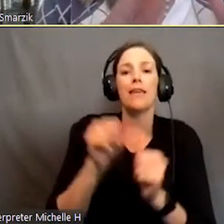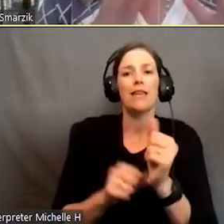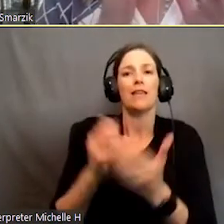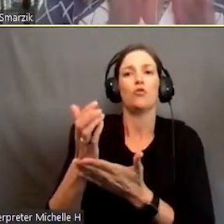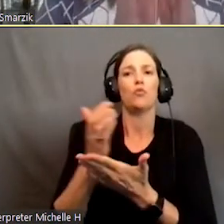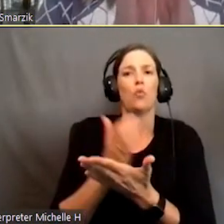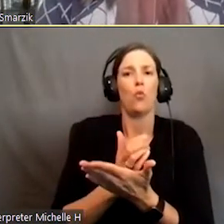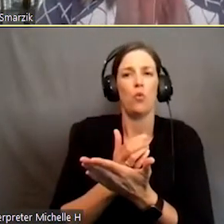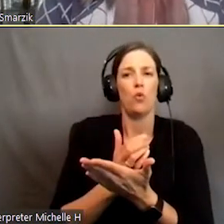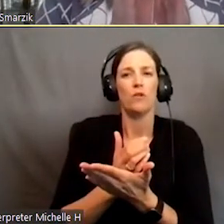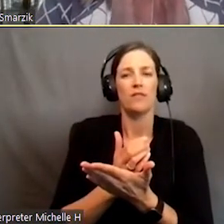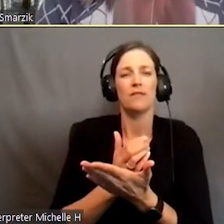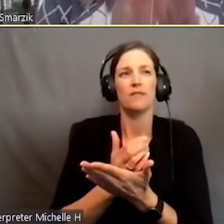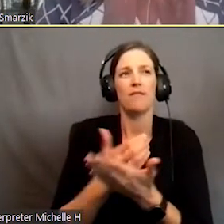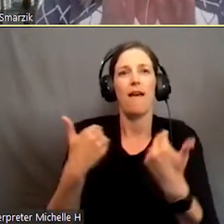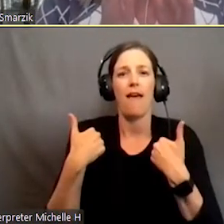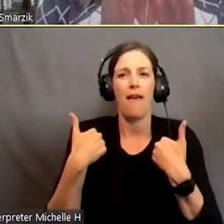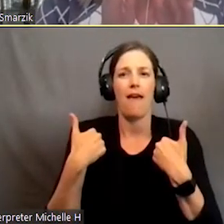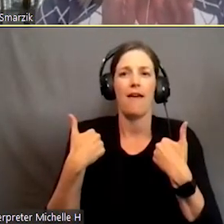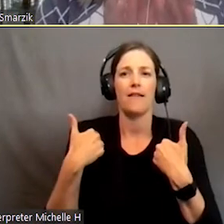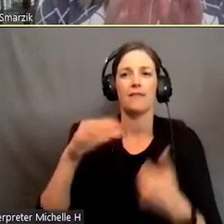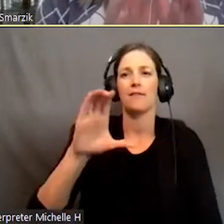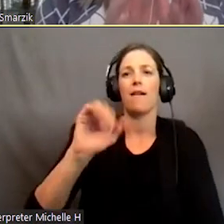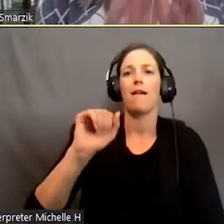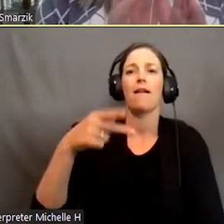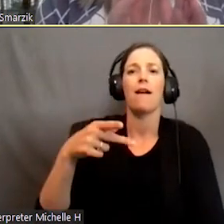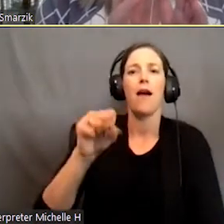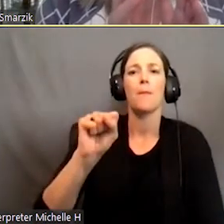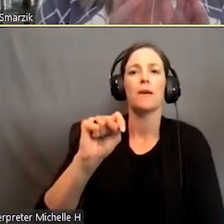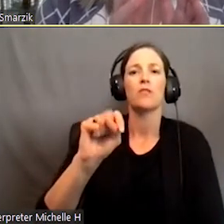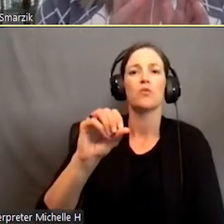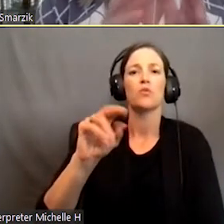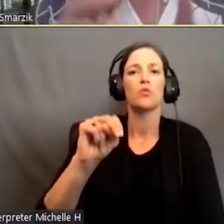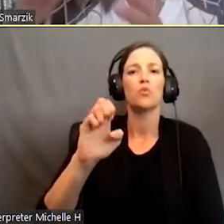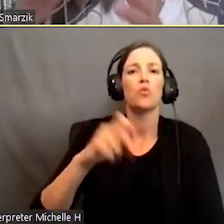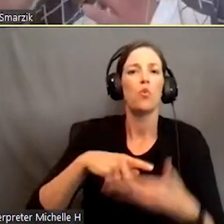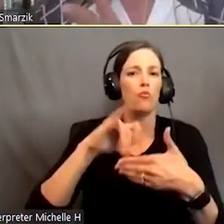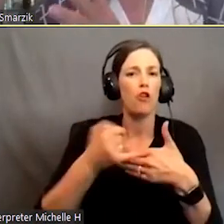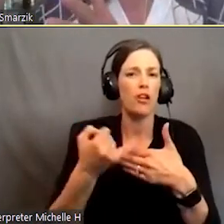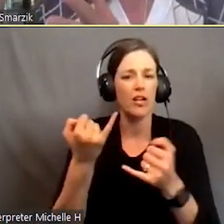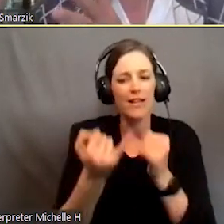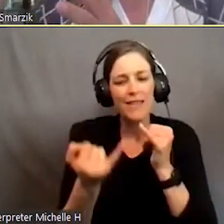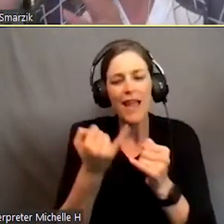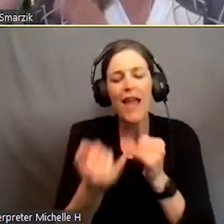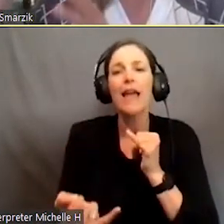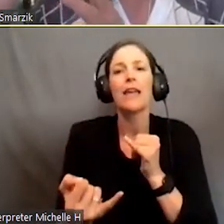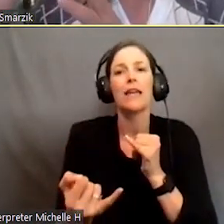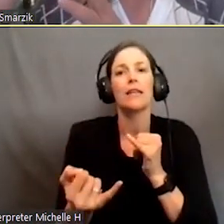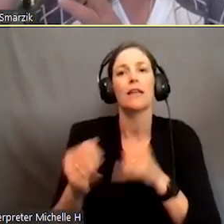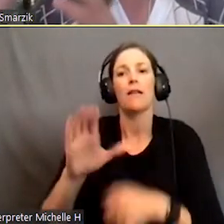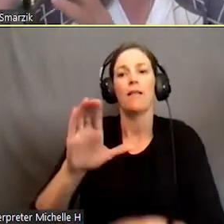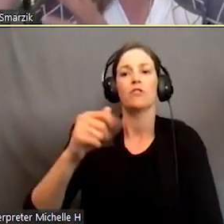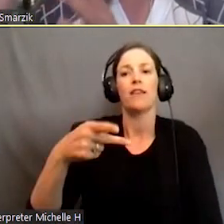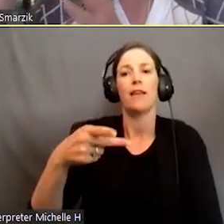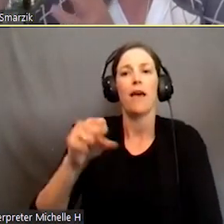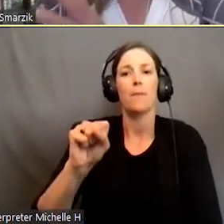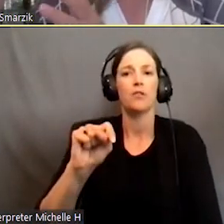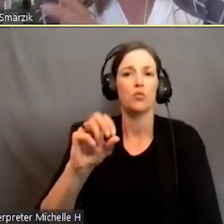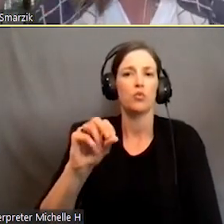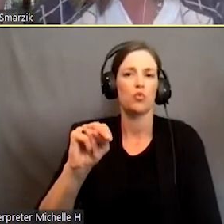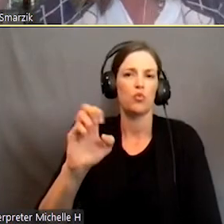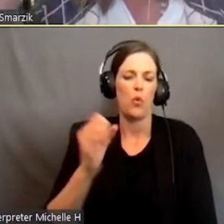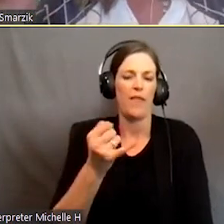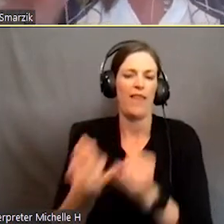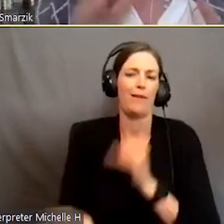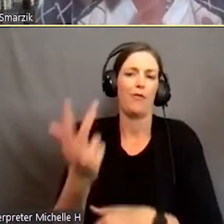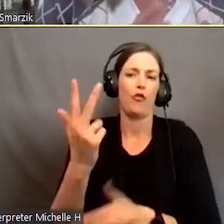a capstone project at the end of it. There's a capstone at the end of the three courses and the